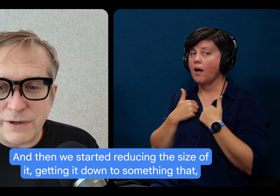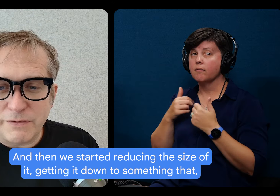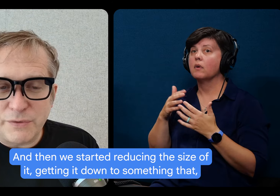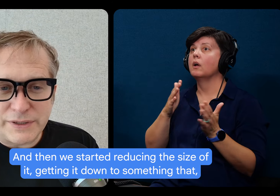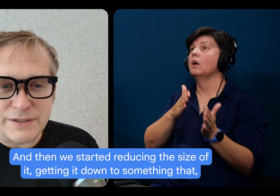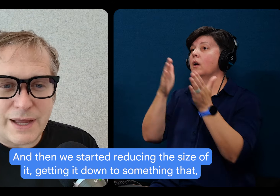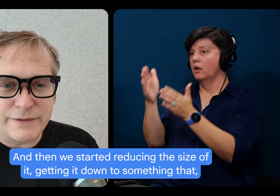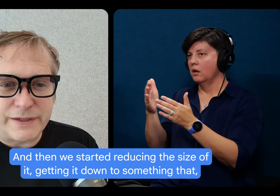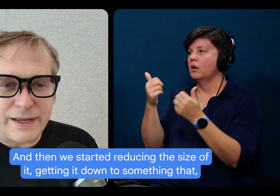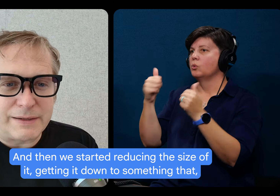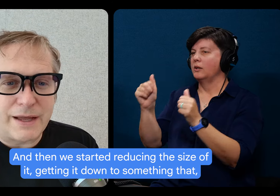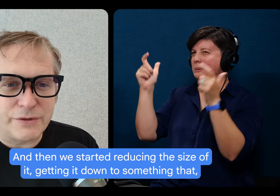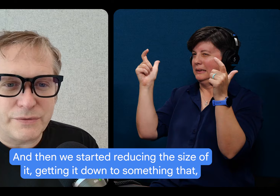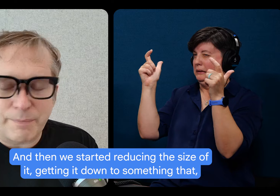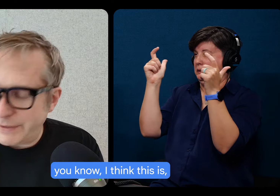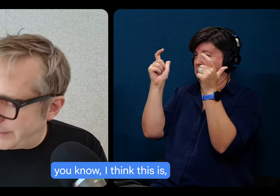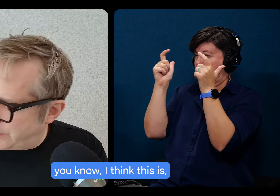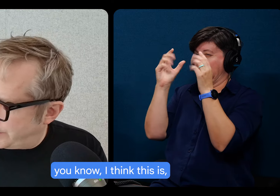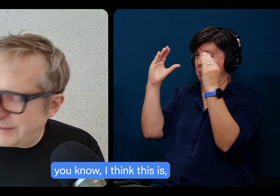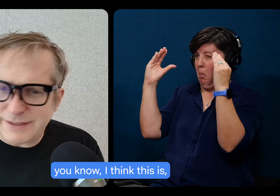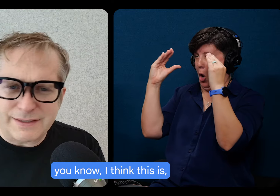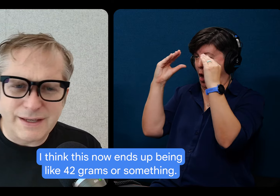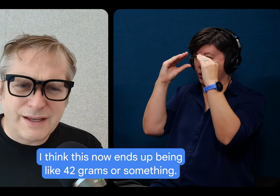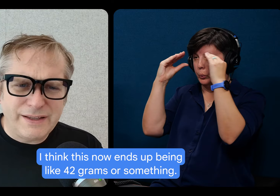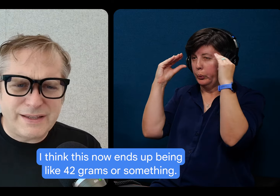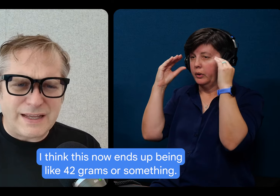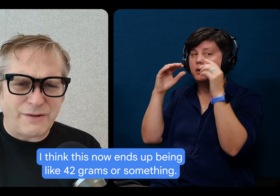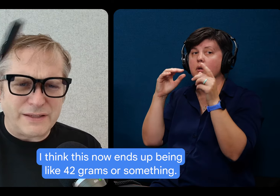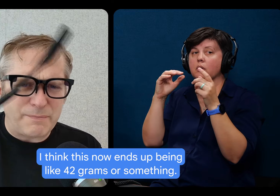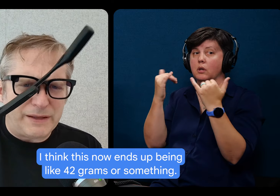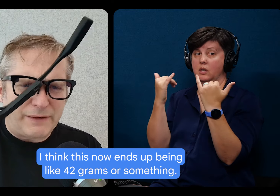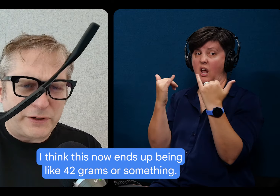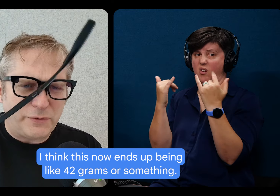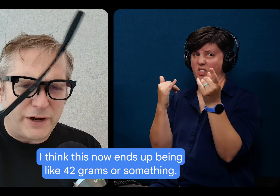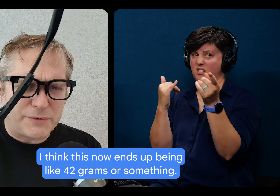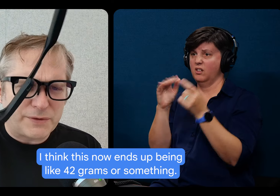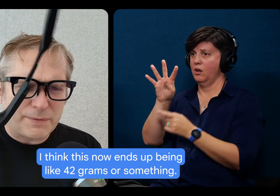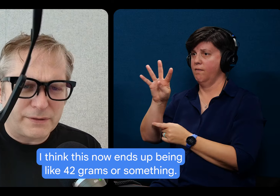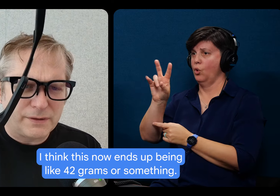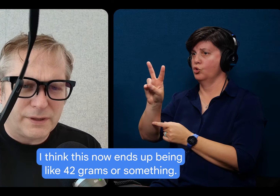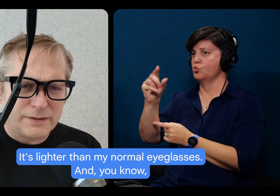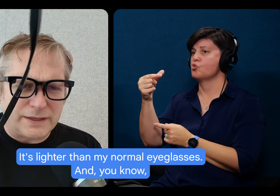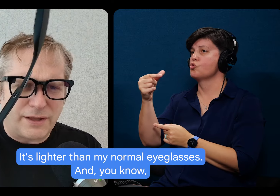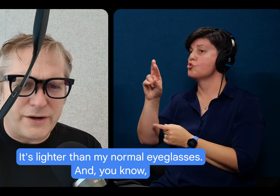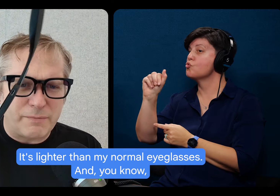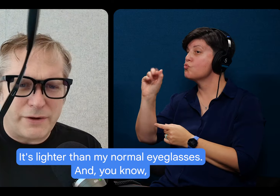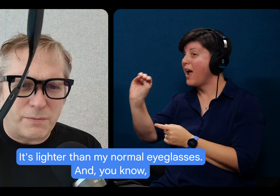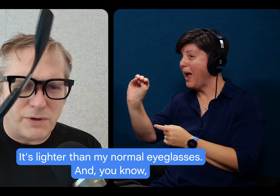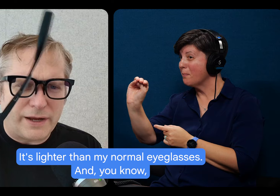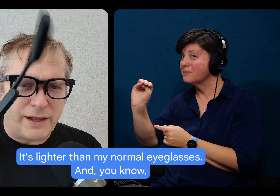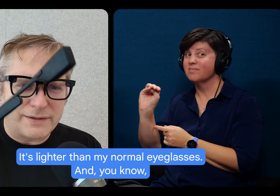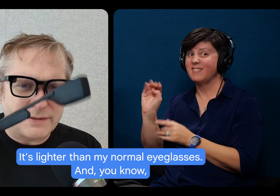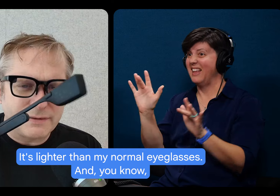then we started reducing the size of it, getting it down to something that, you I think this is I think this now ends up being like 42 grams or something. So it's lighter than